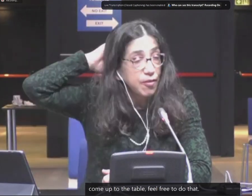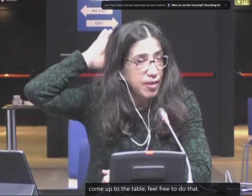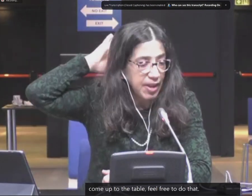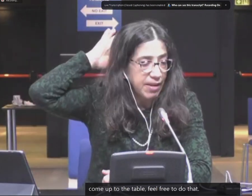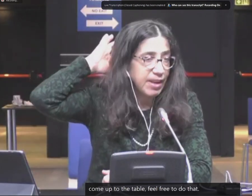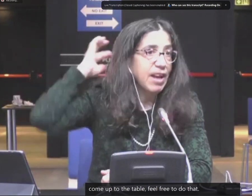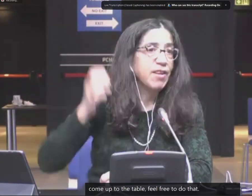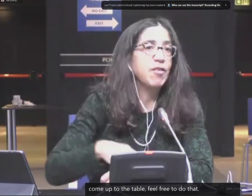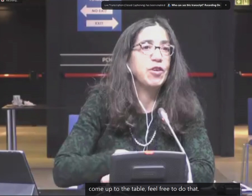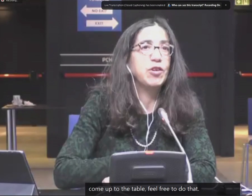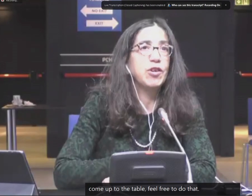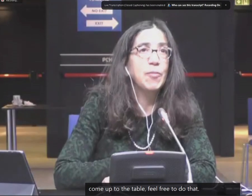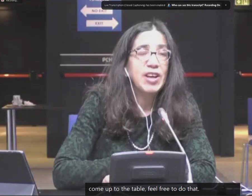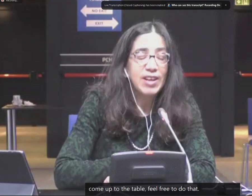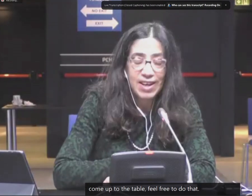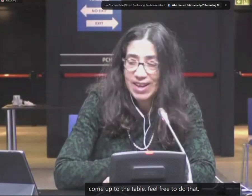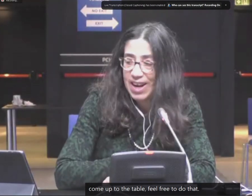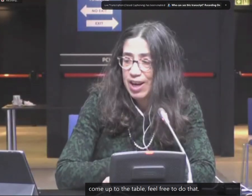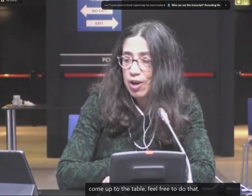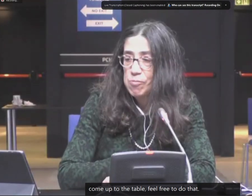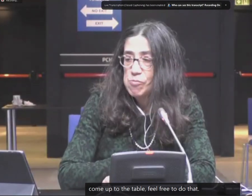So thanks again for coming.